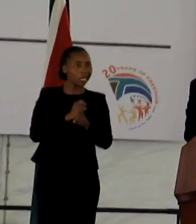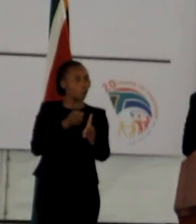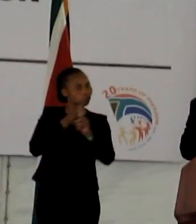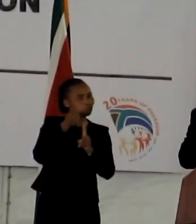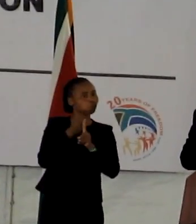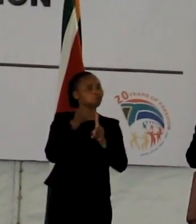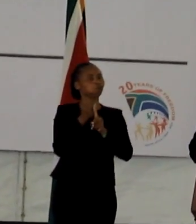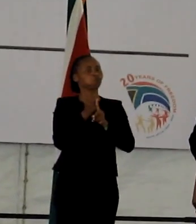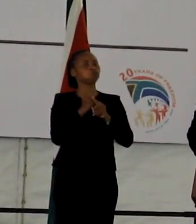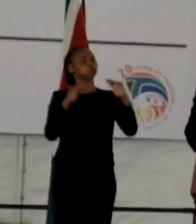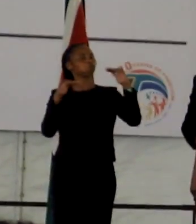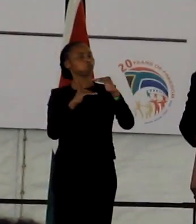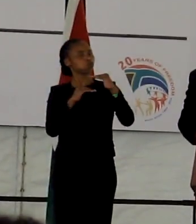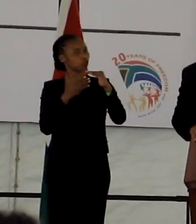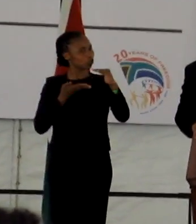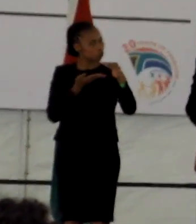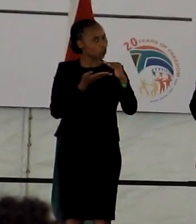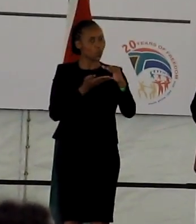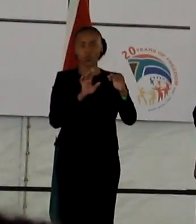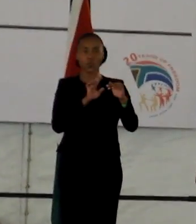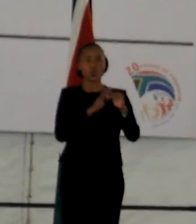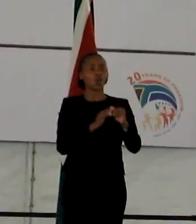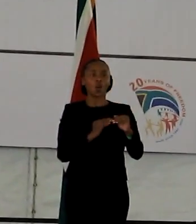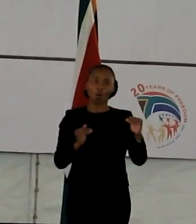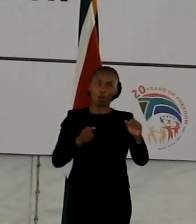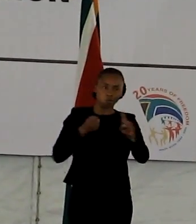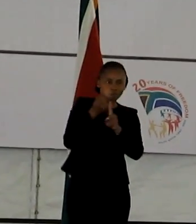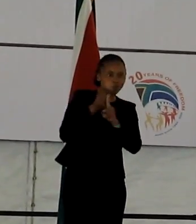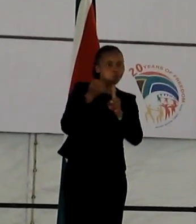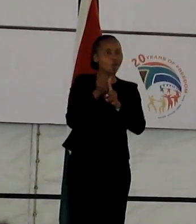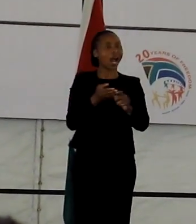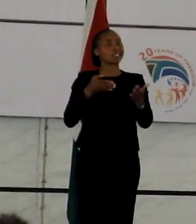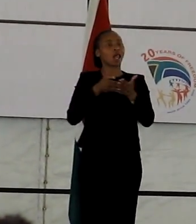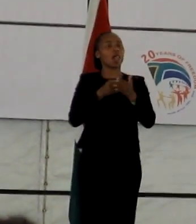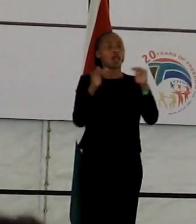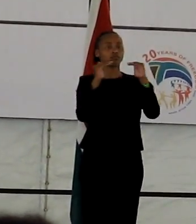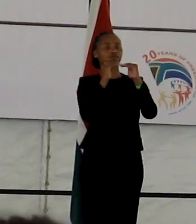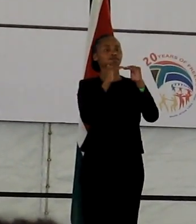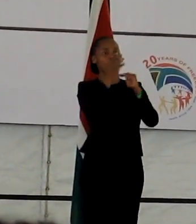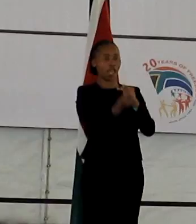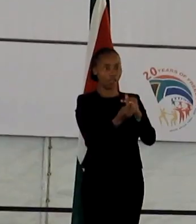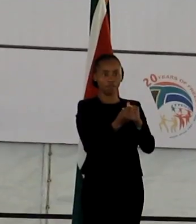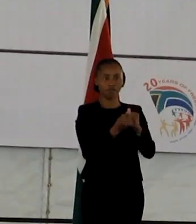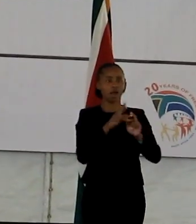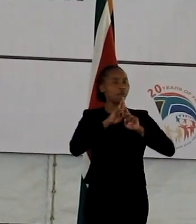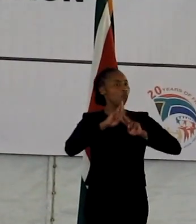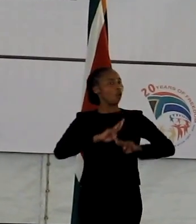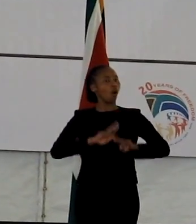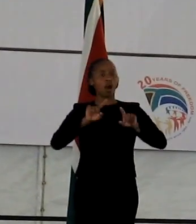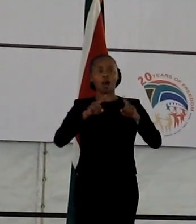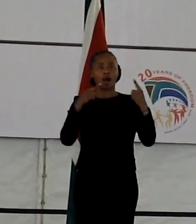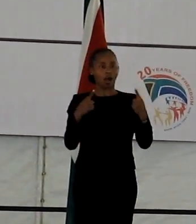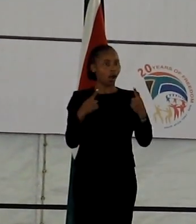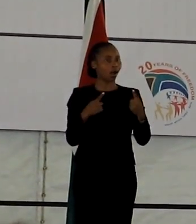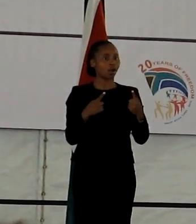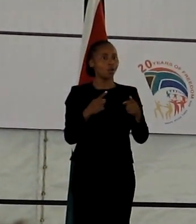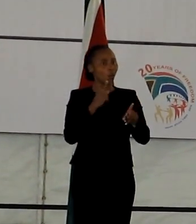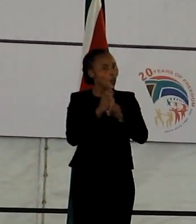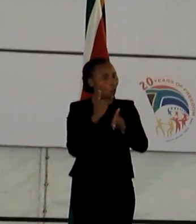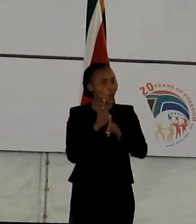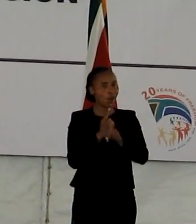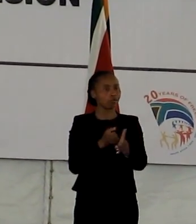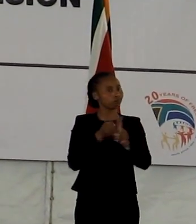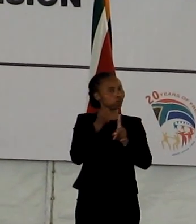equality reflected by our GDP division of some 0.2. We cannot rest for as long as we have high